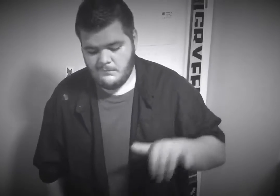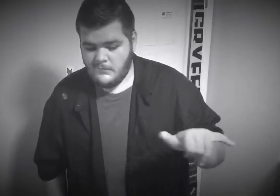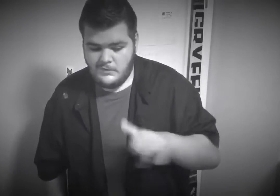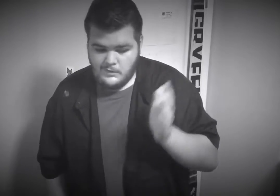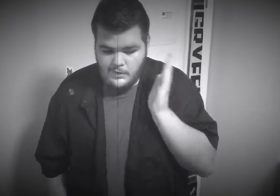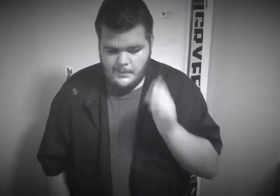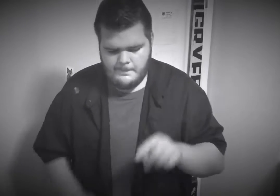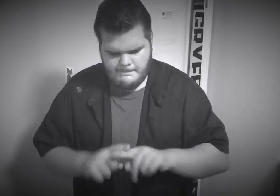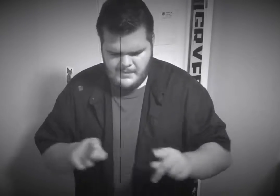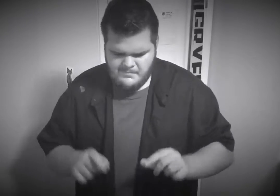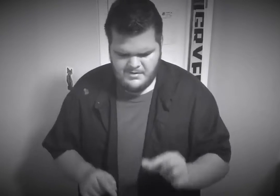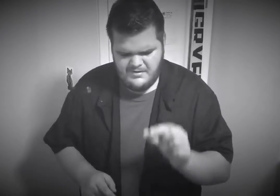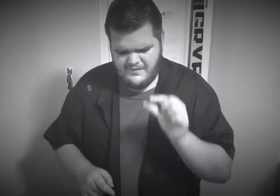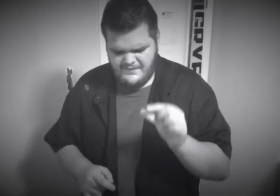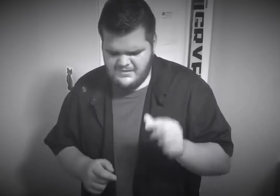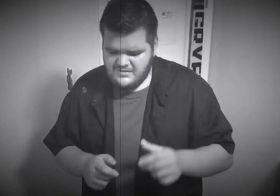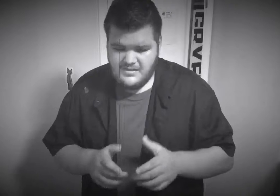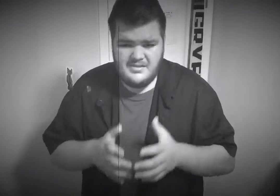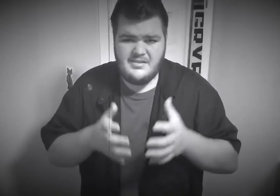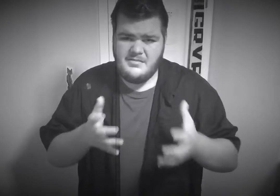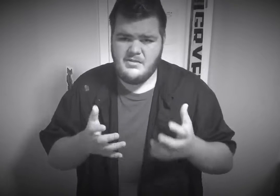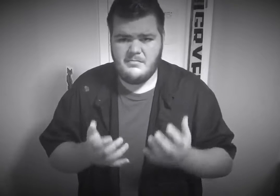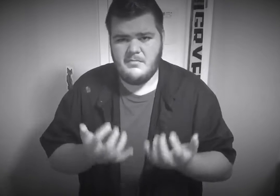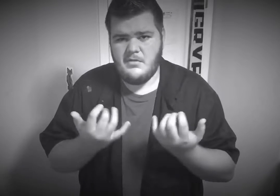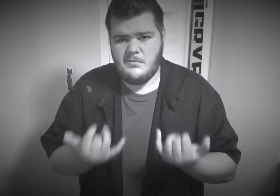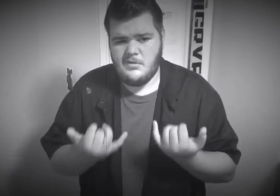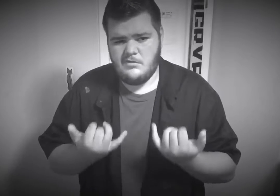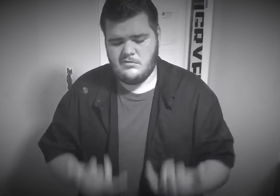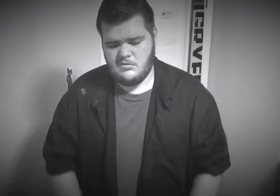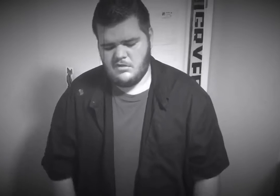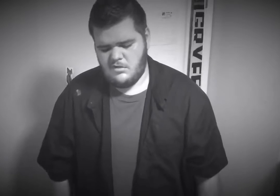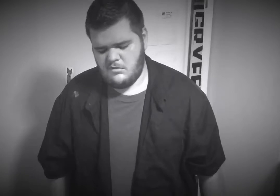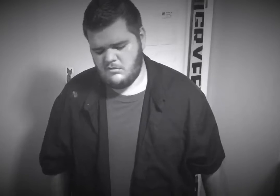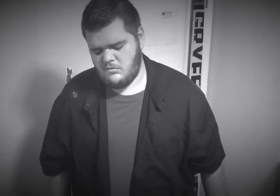Same bed Same it feels just a little bit bigger now